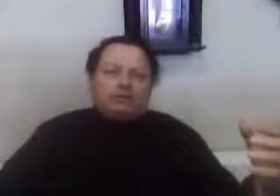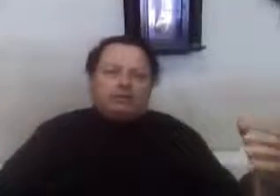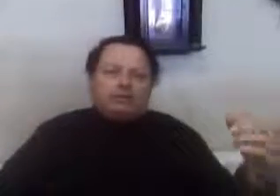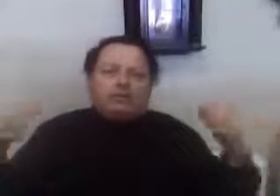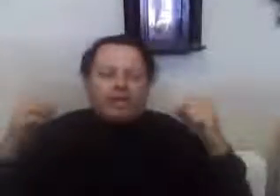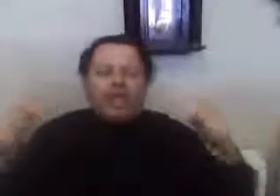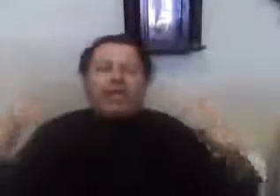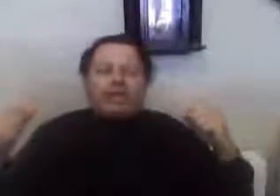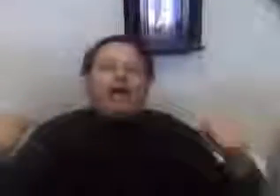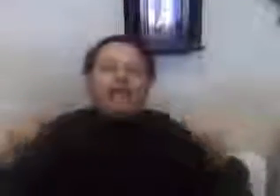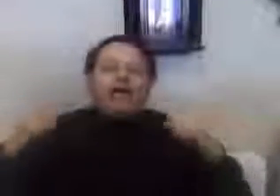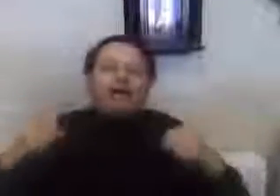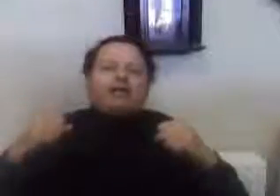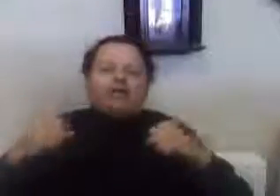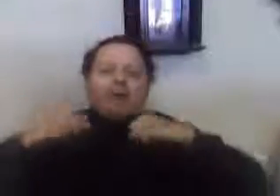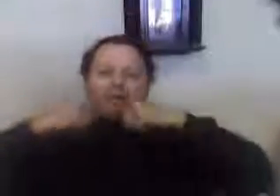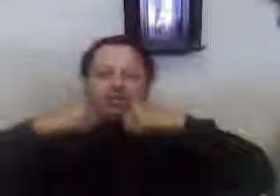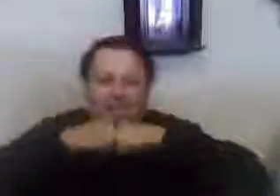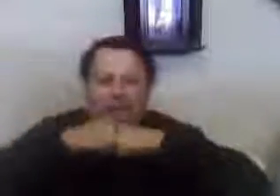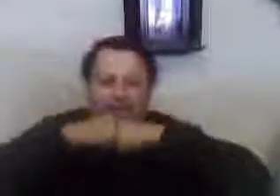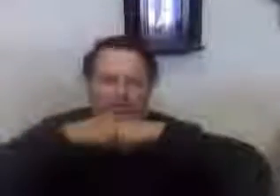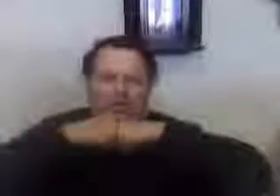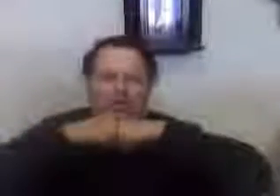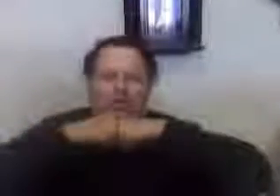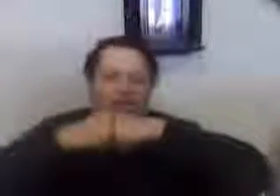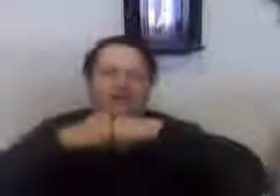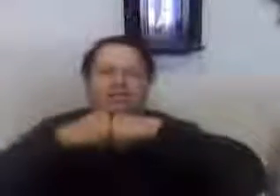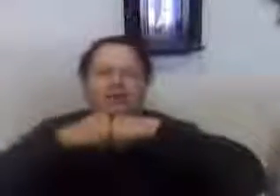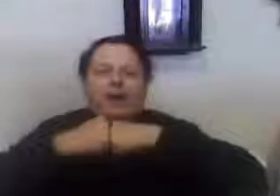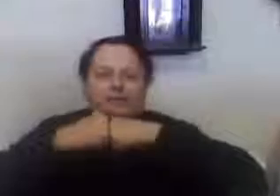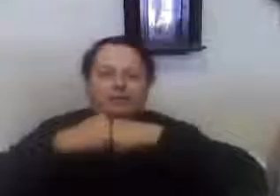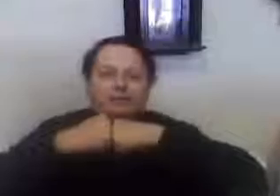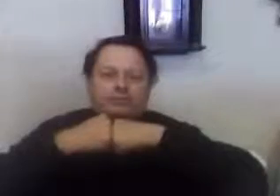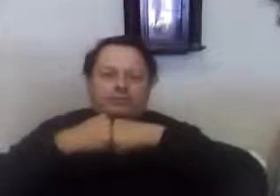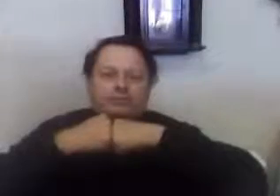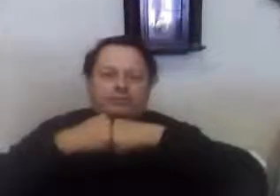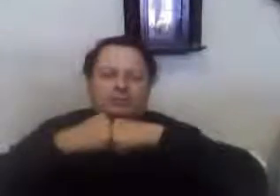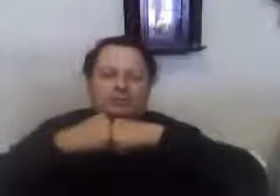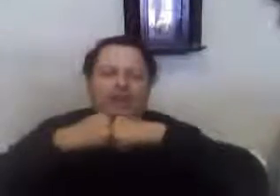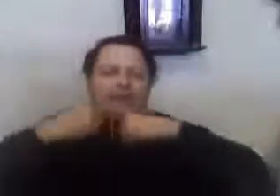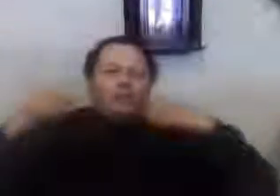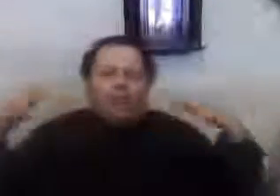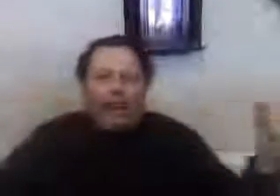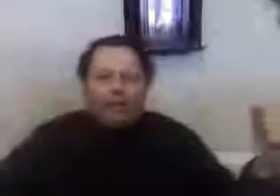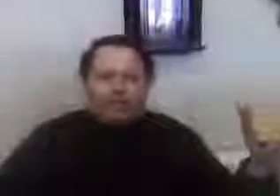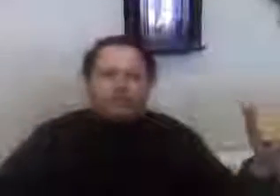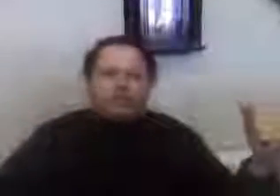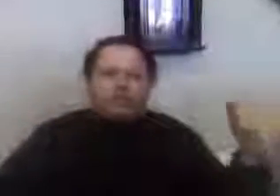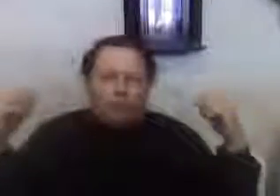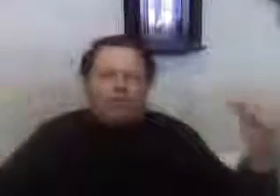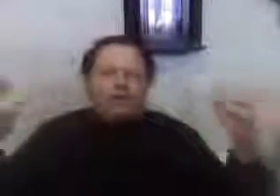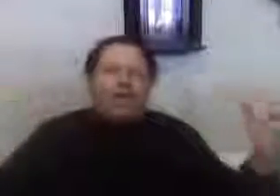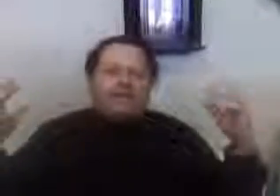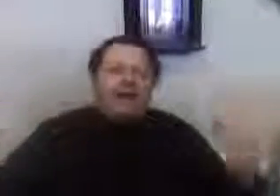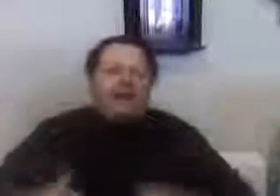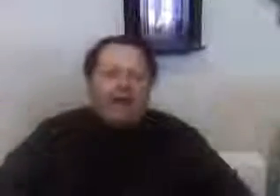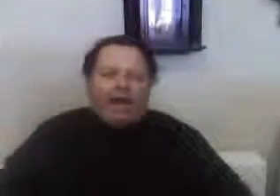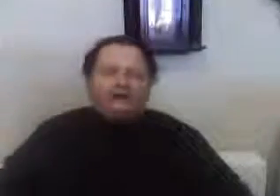we can't have economic checks against capitalism. And without it, we cannot have